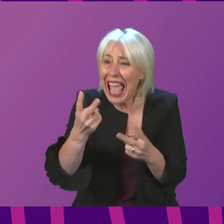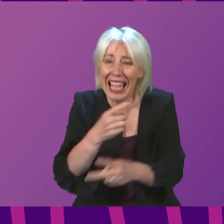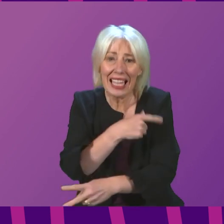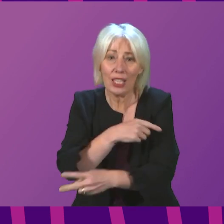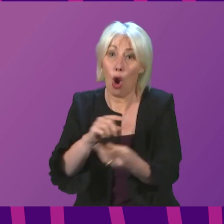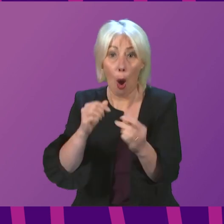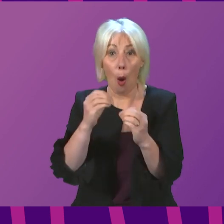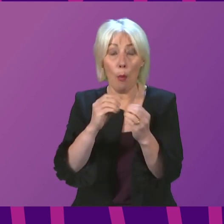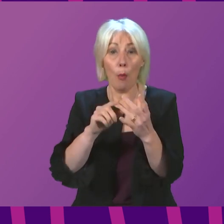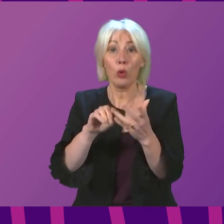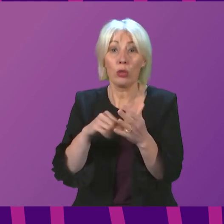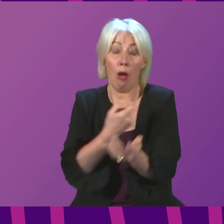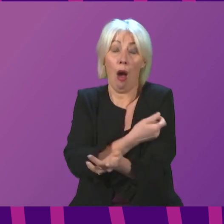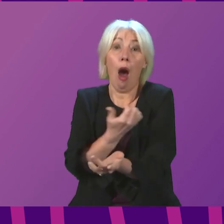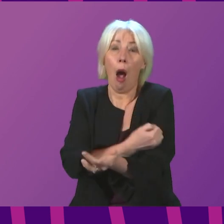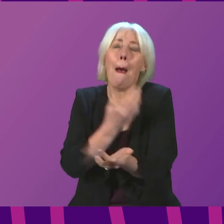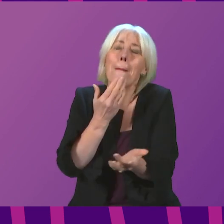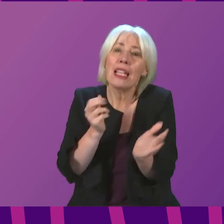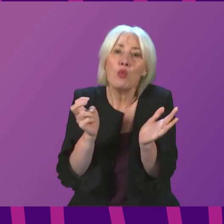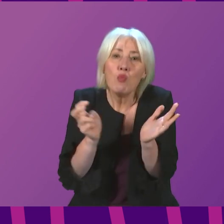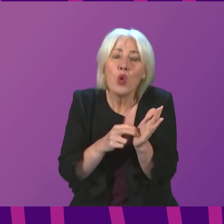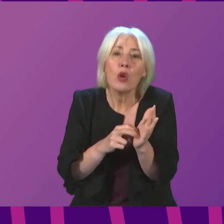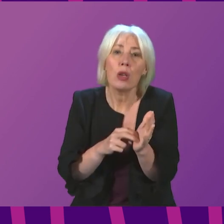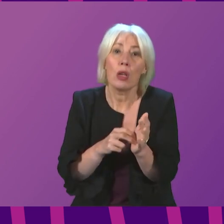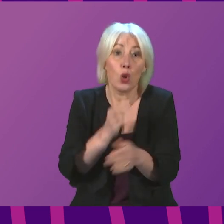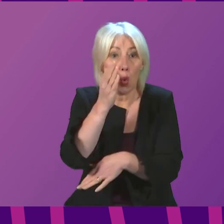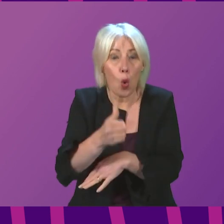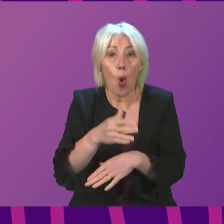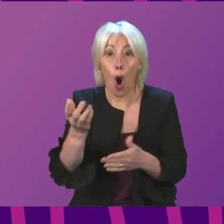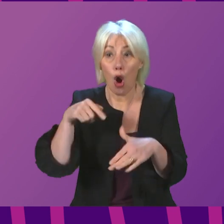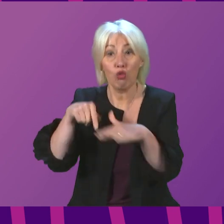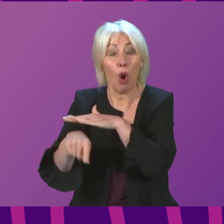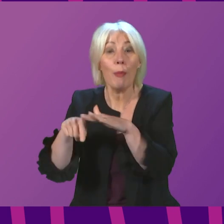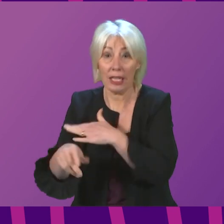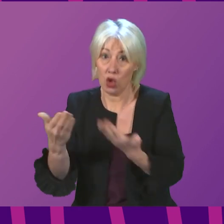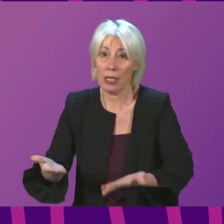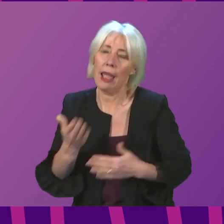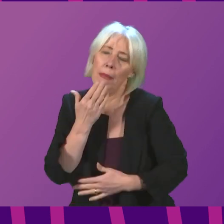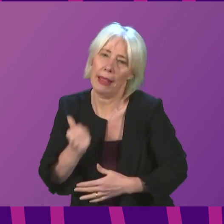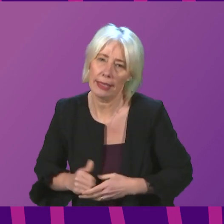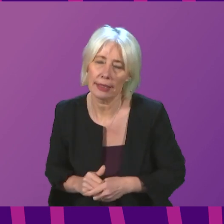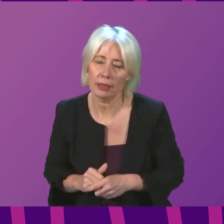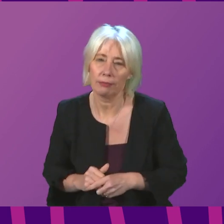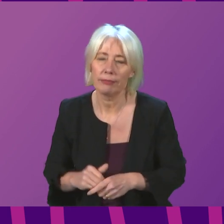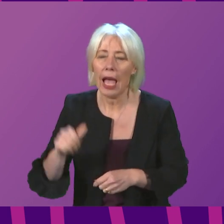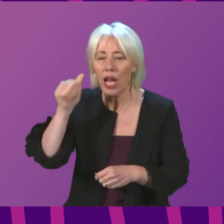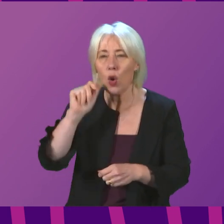booster dose, please book an appointment or visit a drop-in centre today. I know what the First Minister says on isolation periods and a decision on